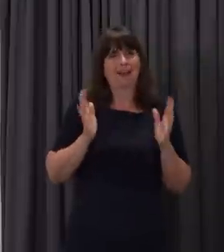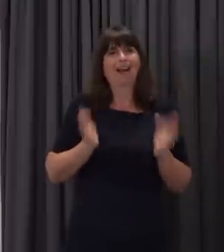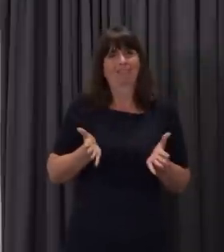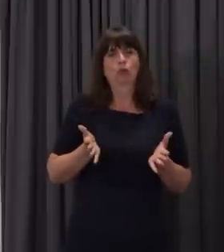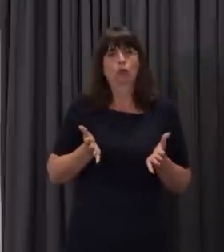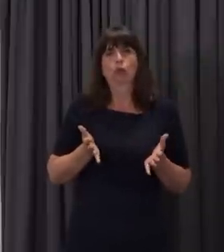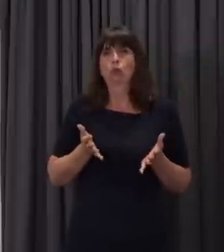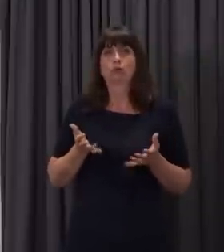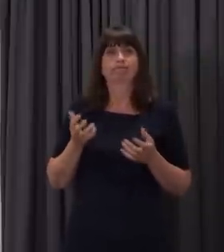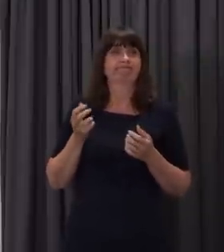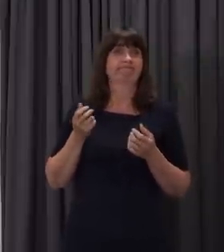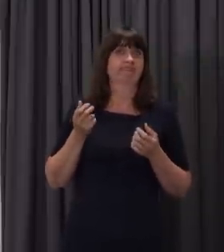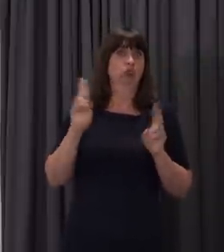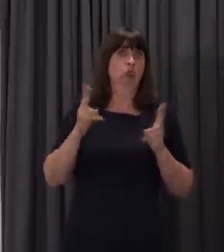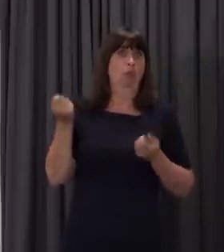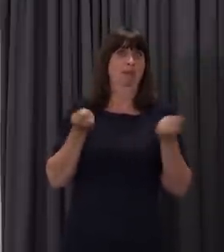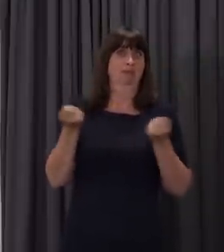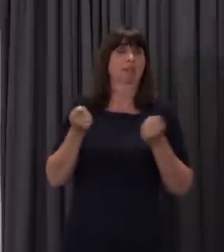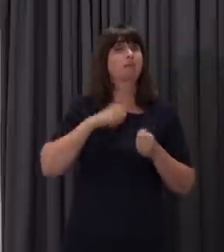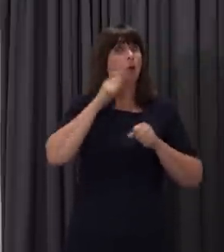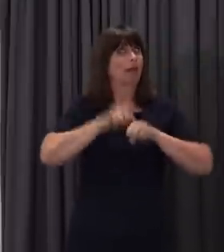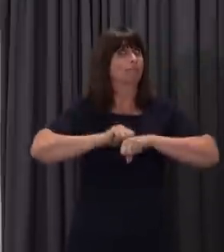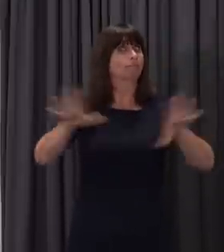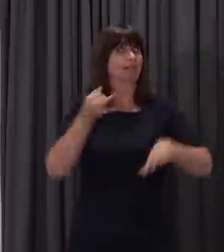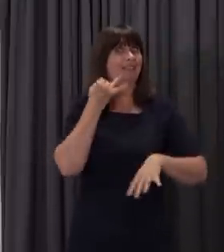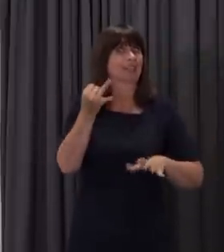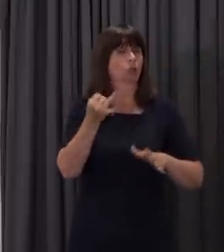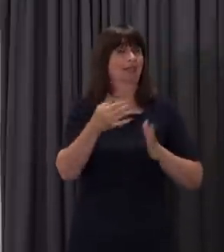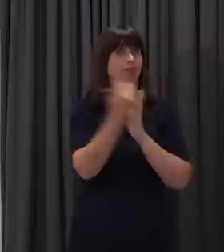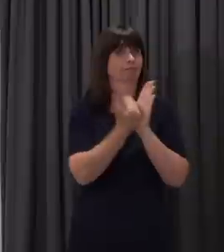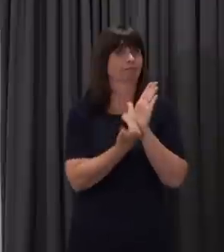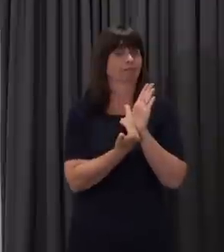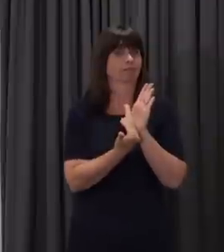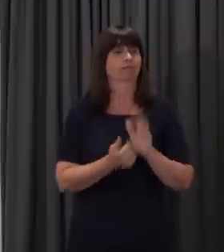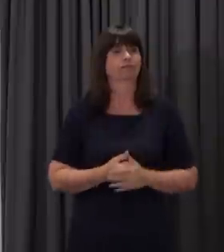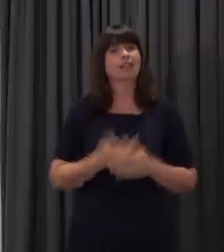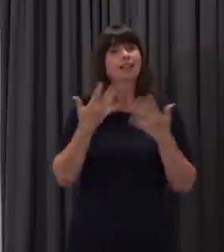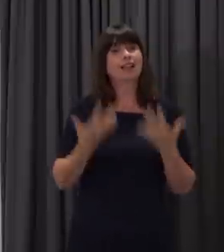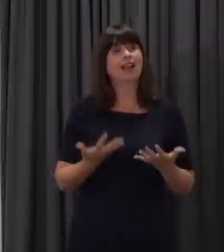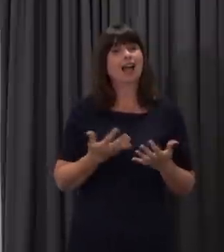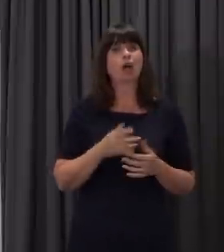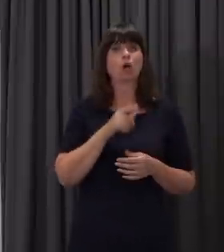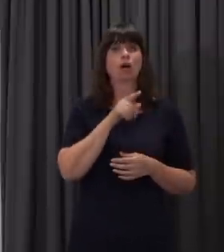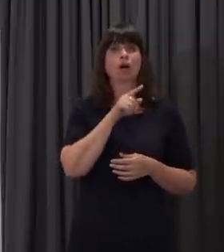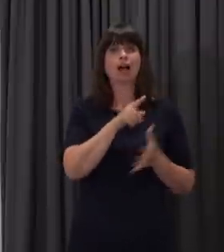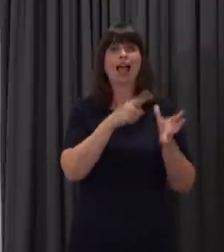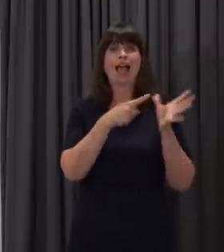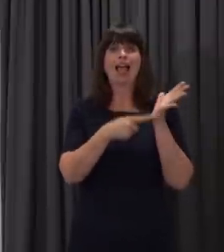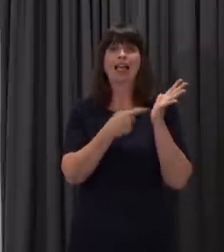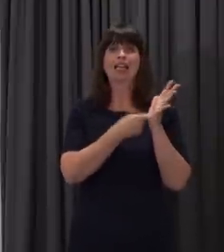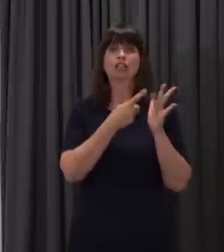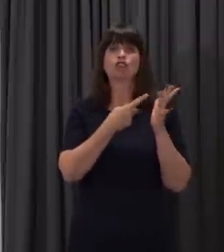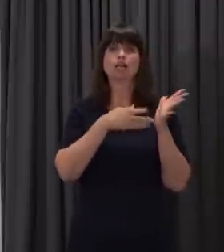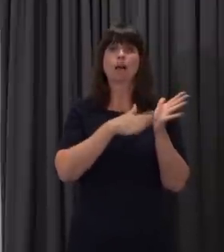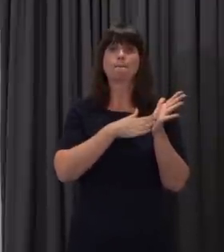council transport or public transport. But guidance next week. I think we'll now turn to Jordan Howell at Atrium News.